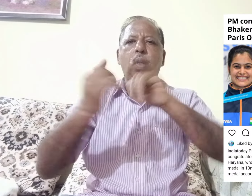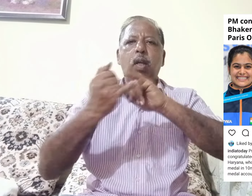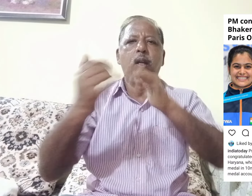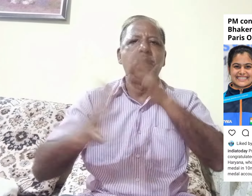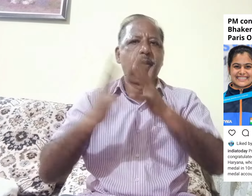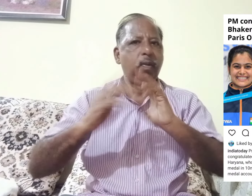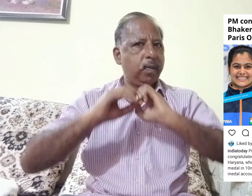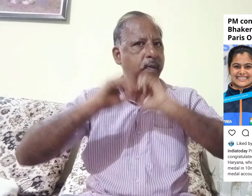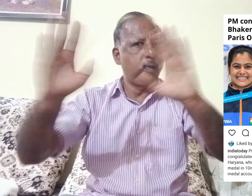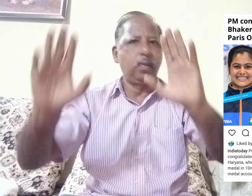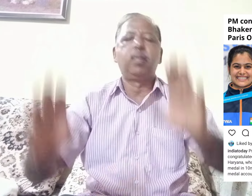Meow.